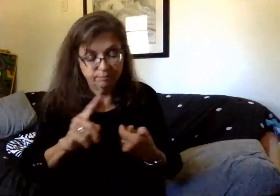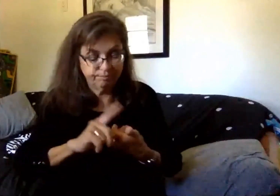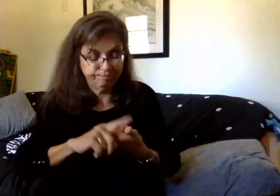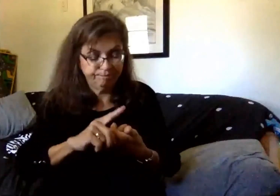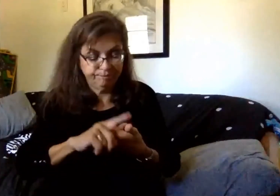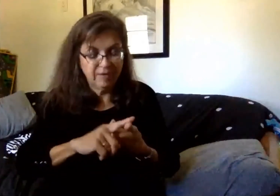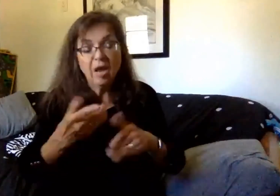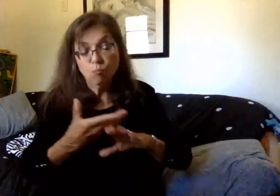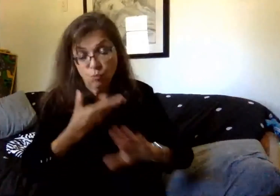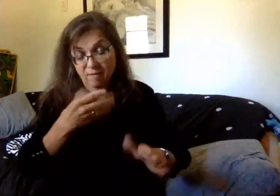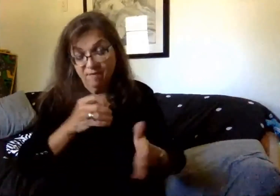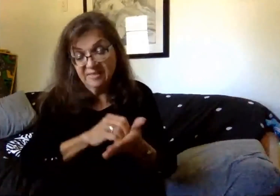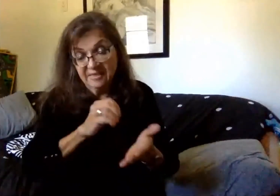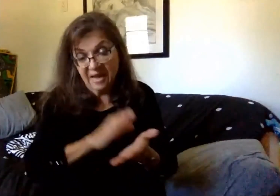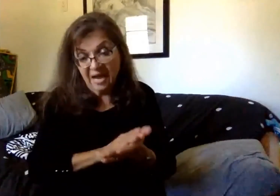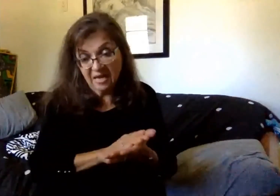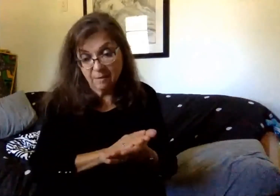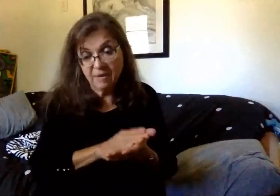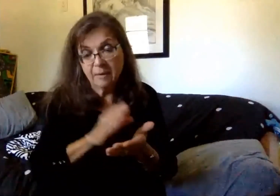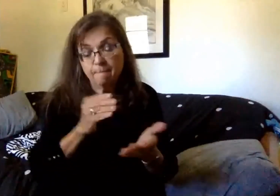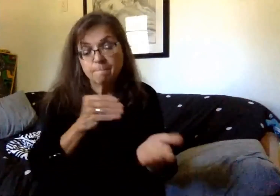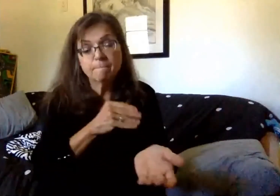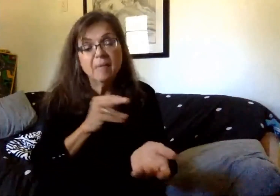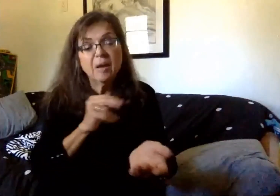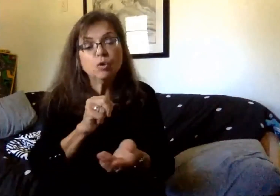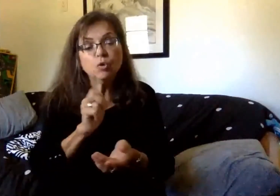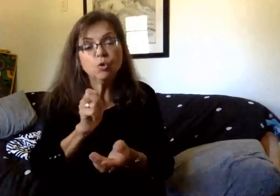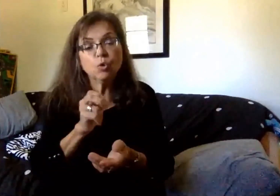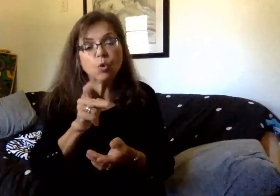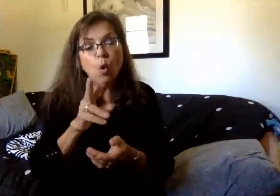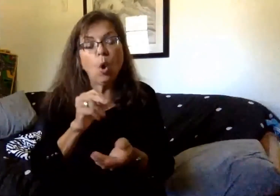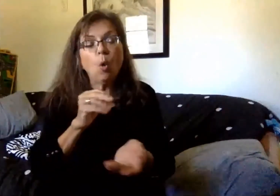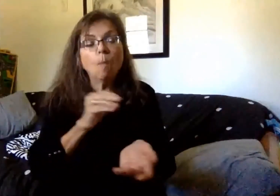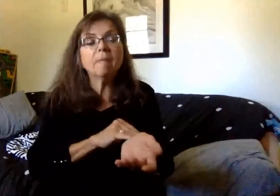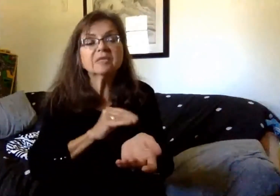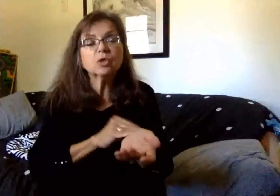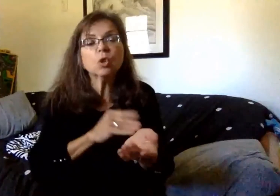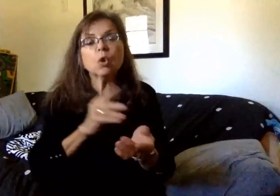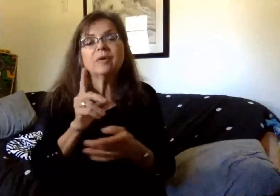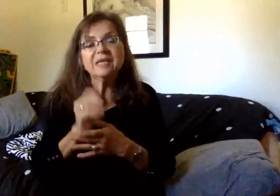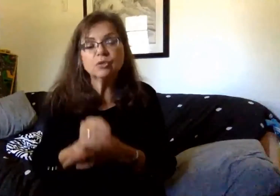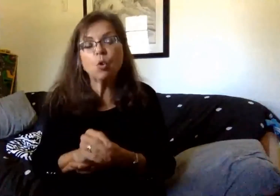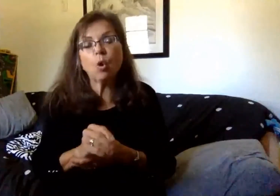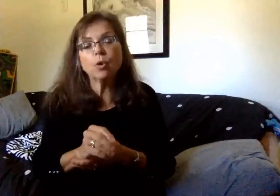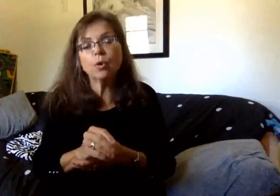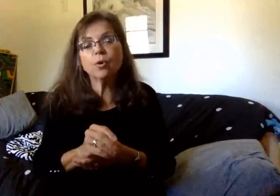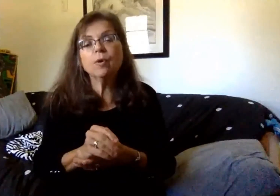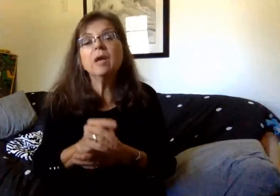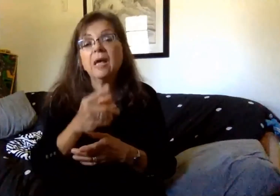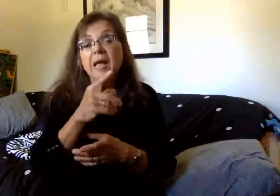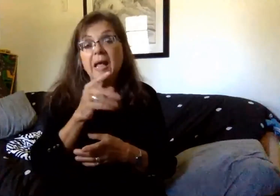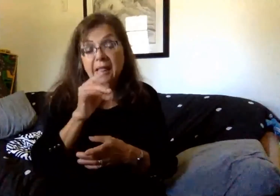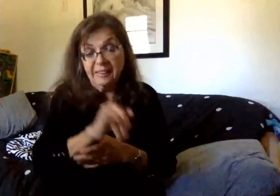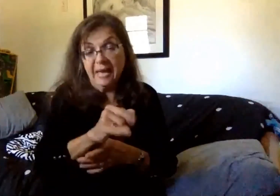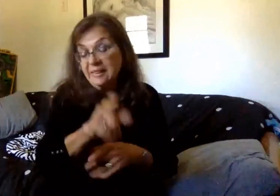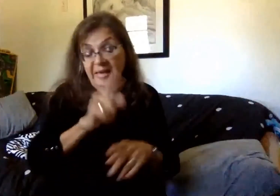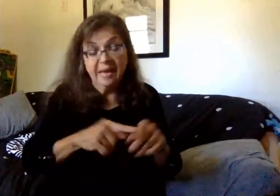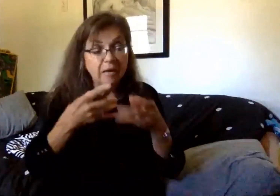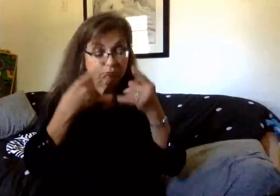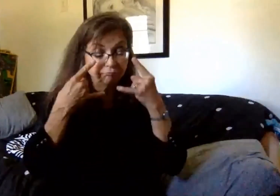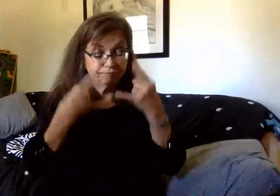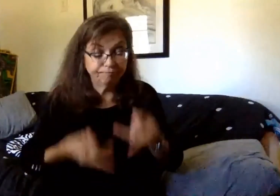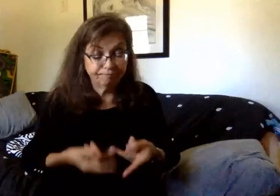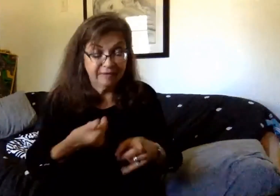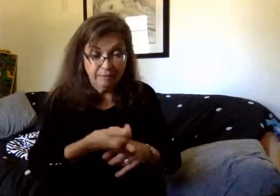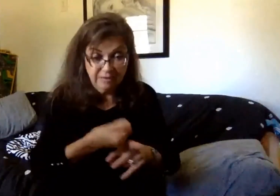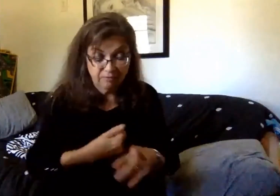documented neuromuscular disorder that makes it difficult for the child to remove a mask themself. A child with